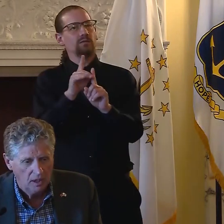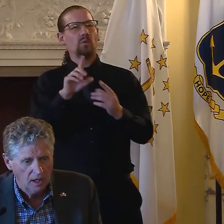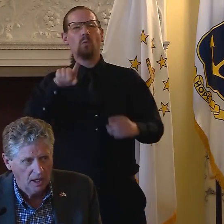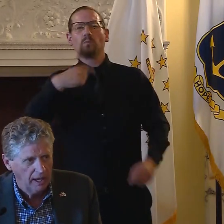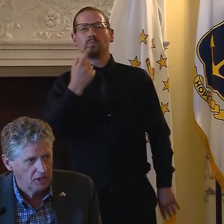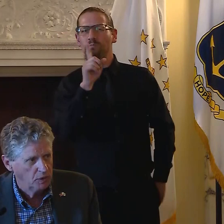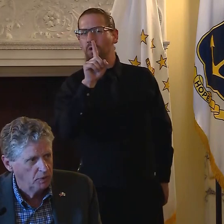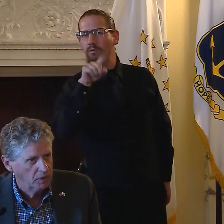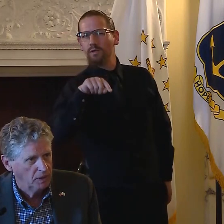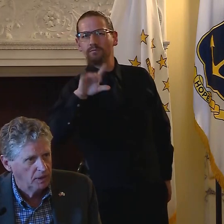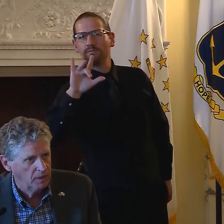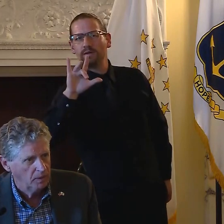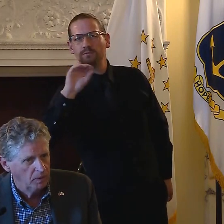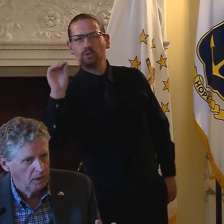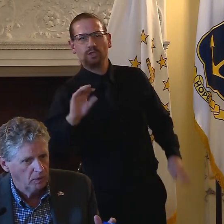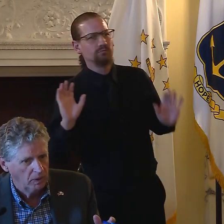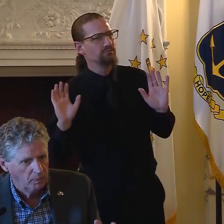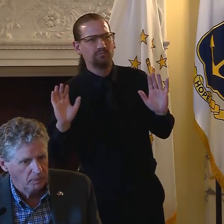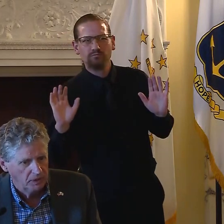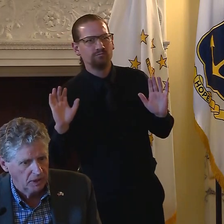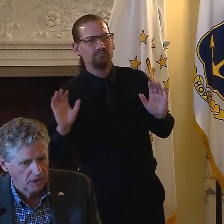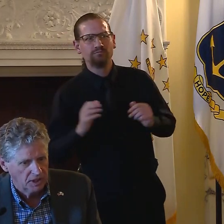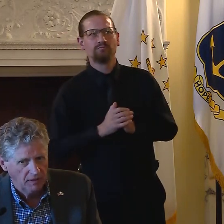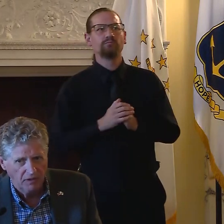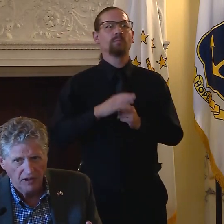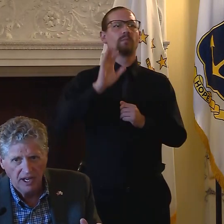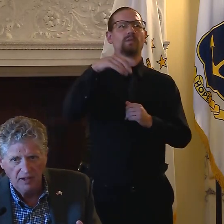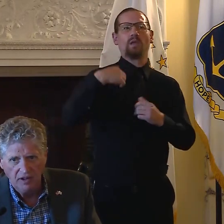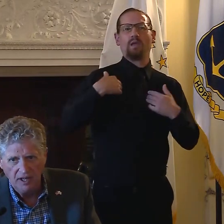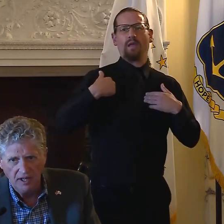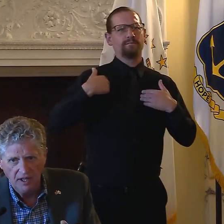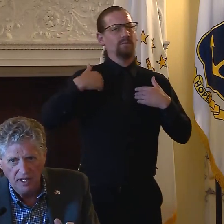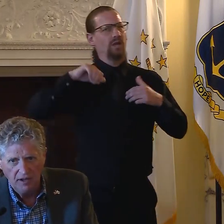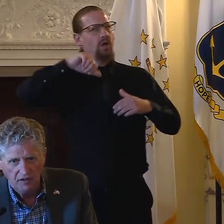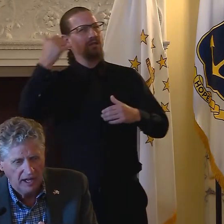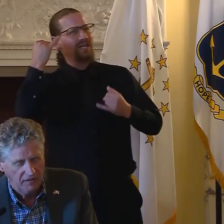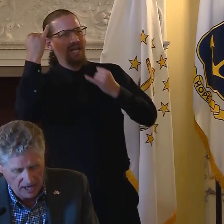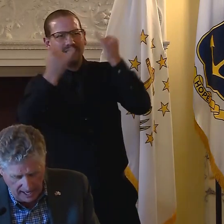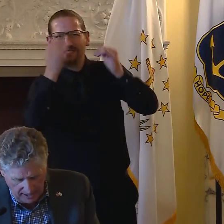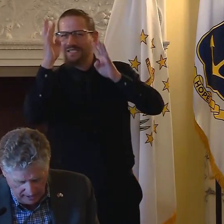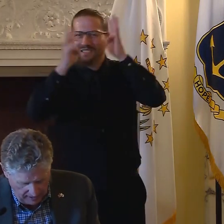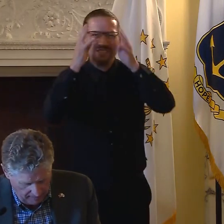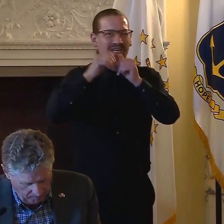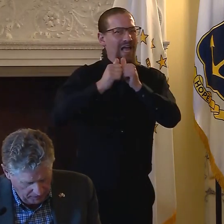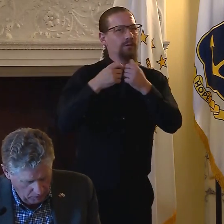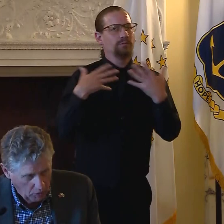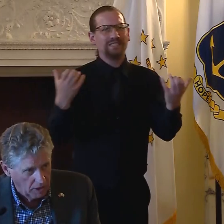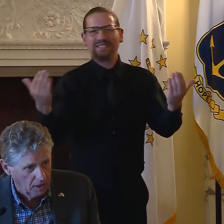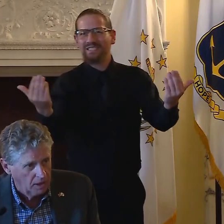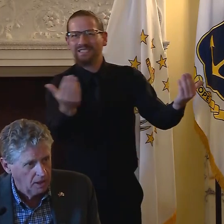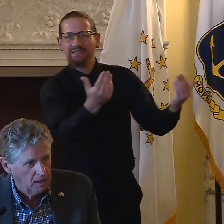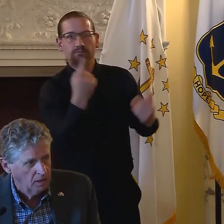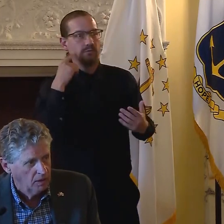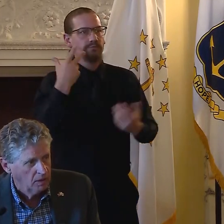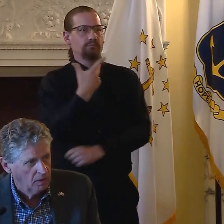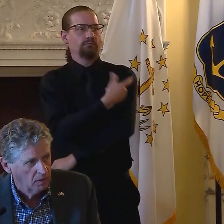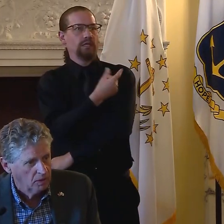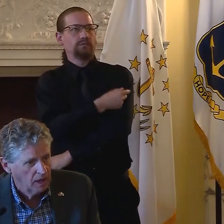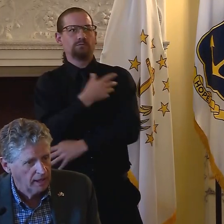as we get to 75, 80, 85, 90. We're going to